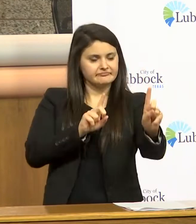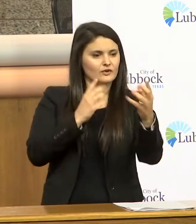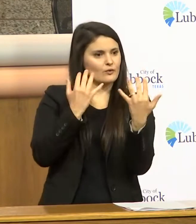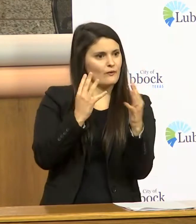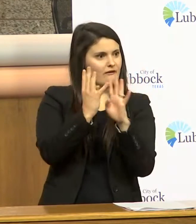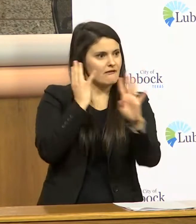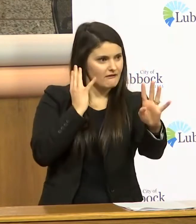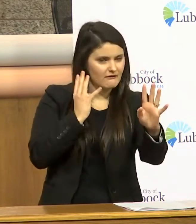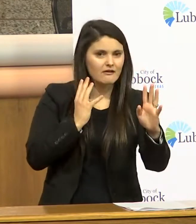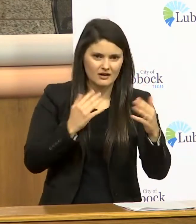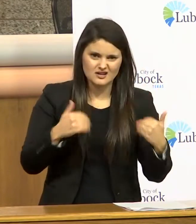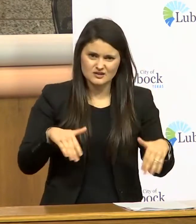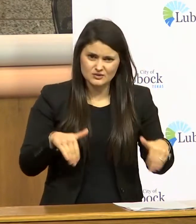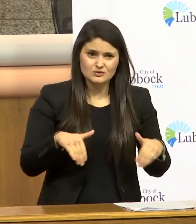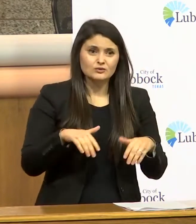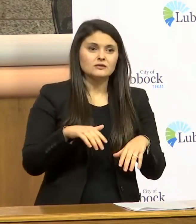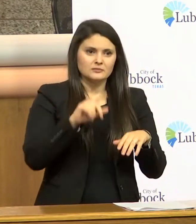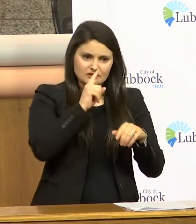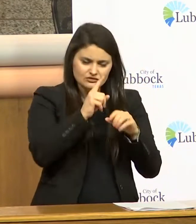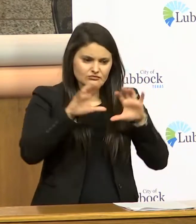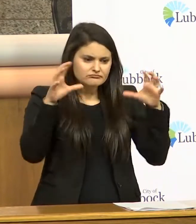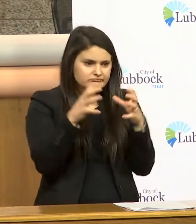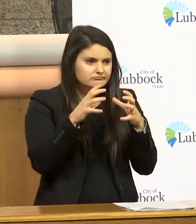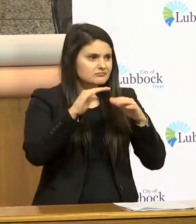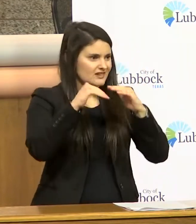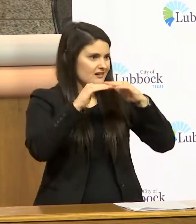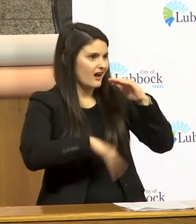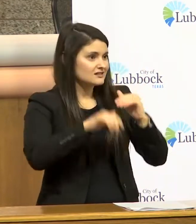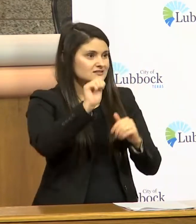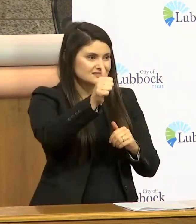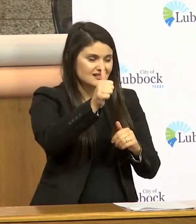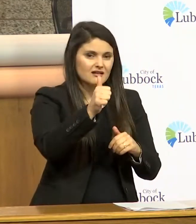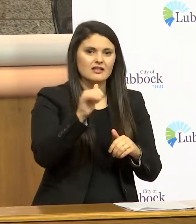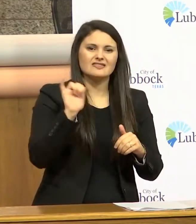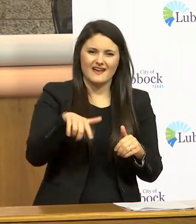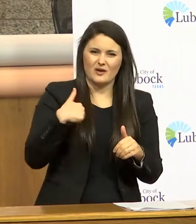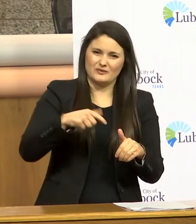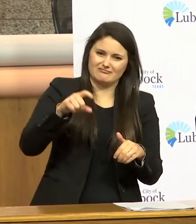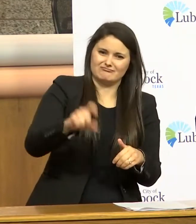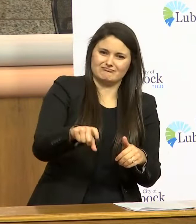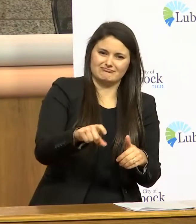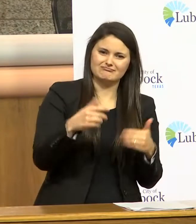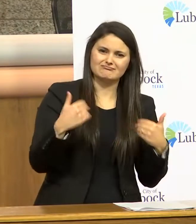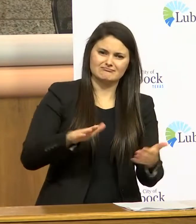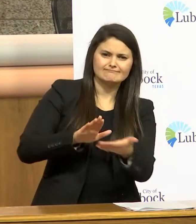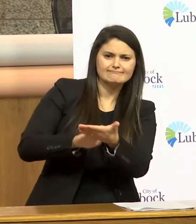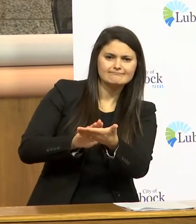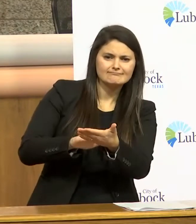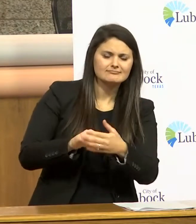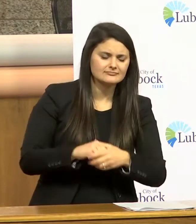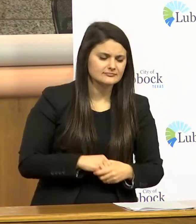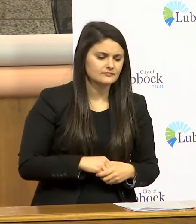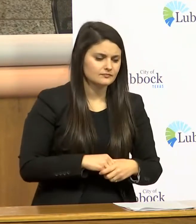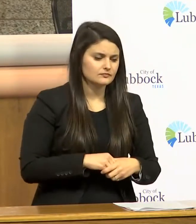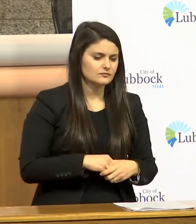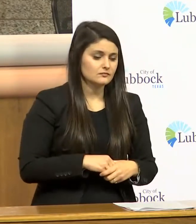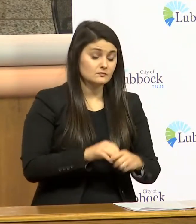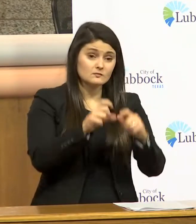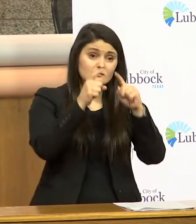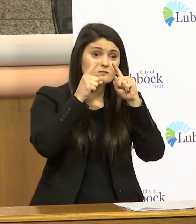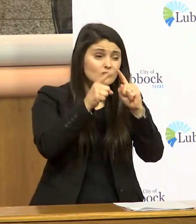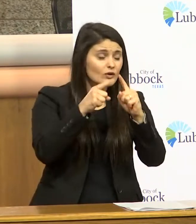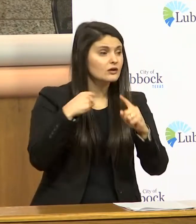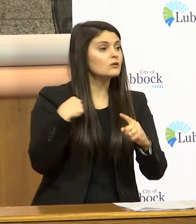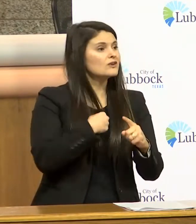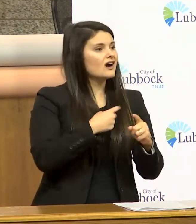groups that your public groups of 10 or less that's what we need it comes down to this we